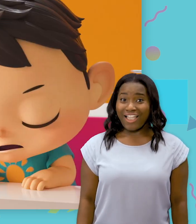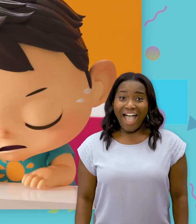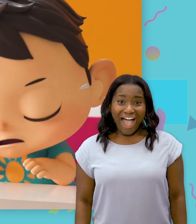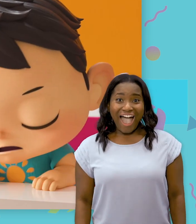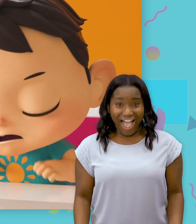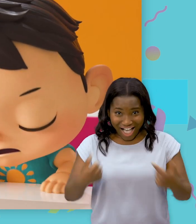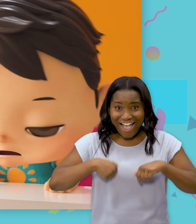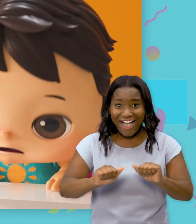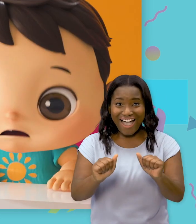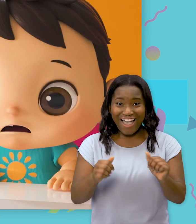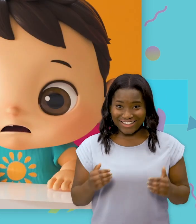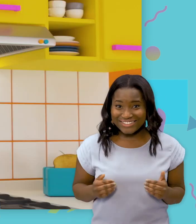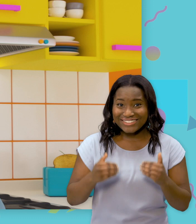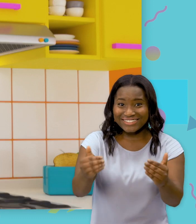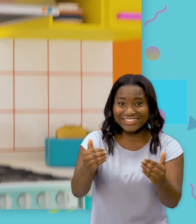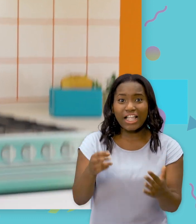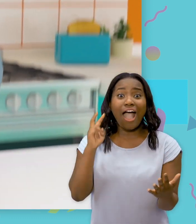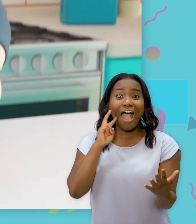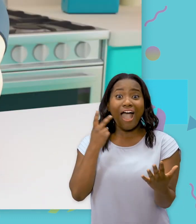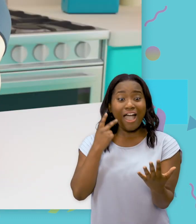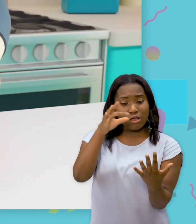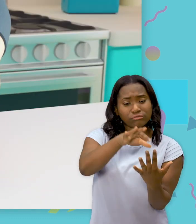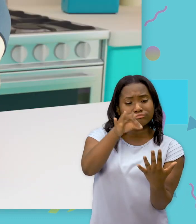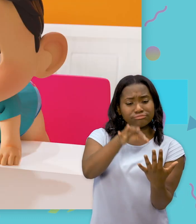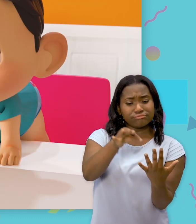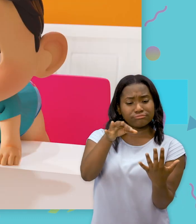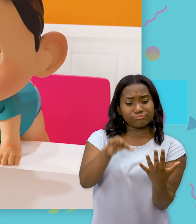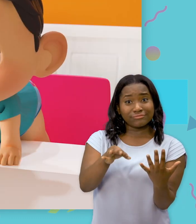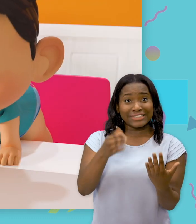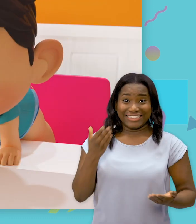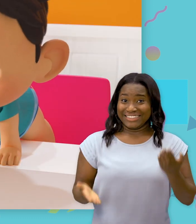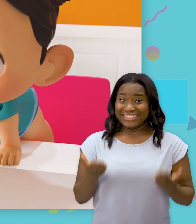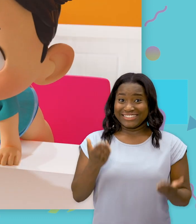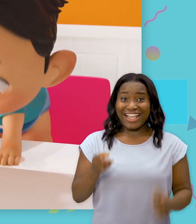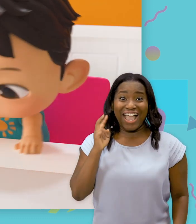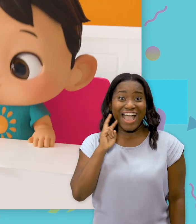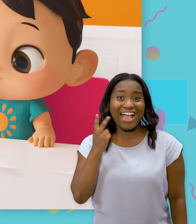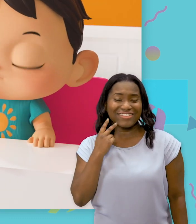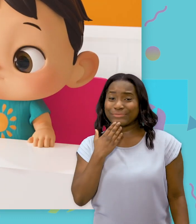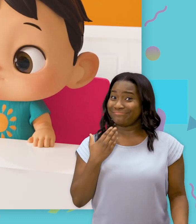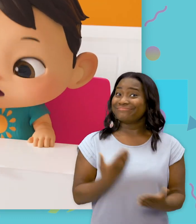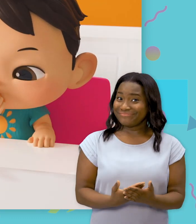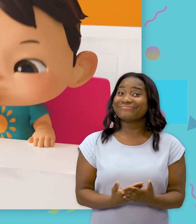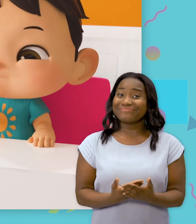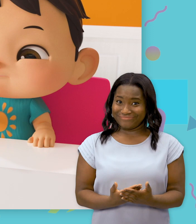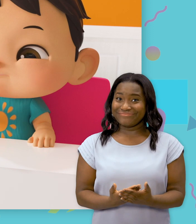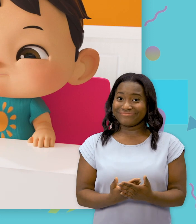Have a go and try one, pick a veg to eat You might just find a veggie, turns out to be a treat